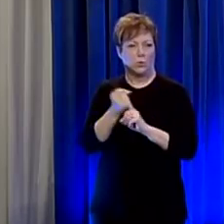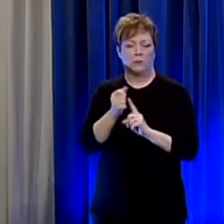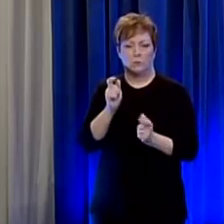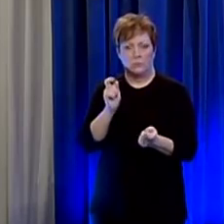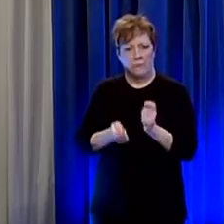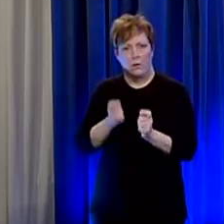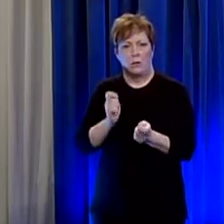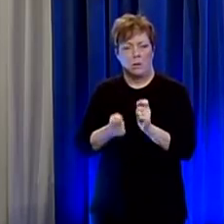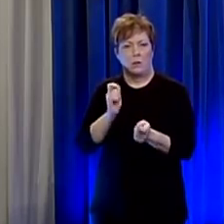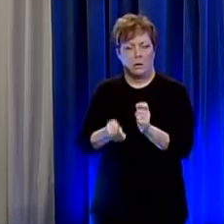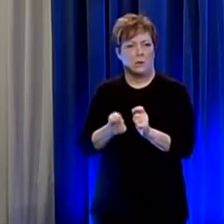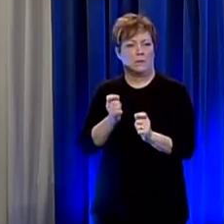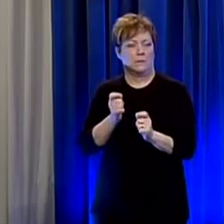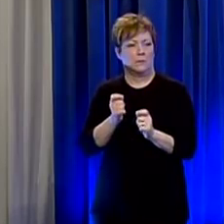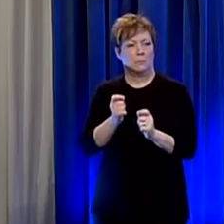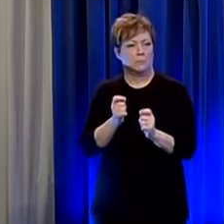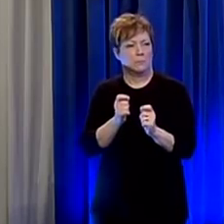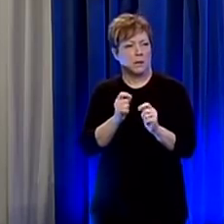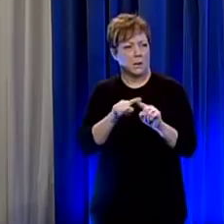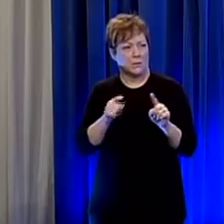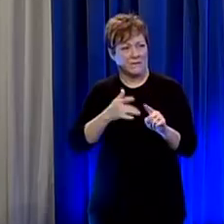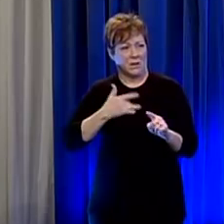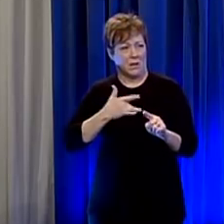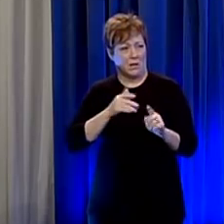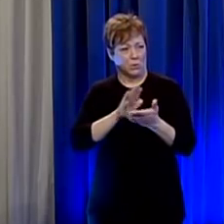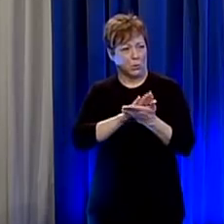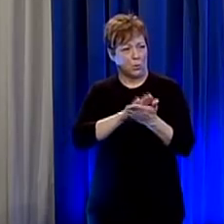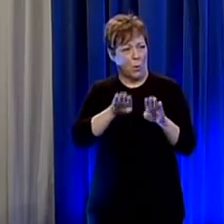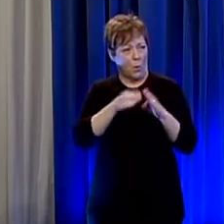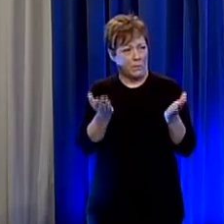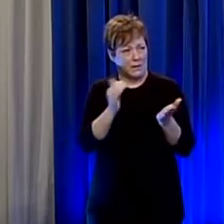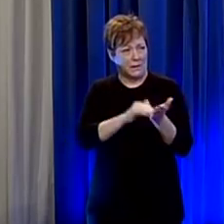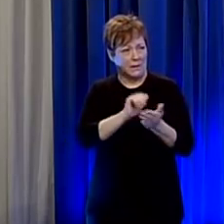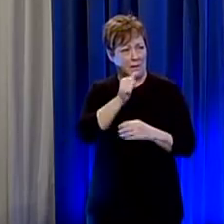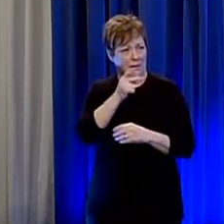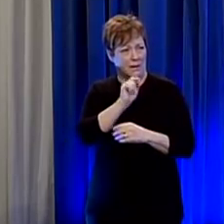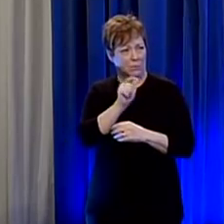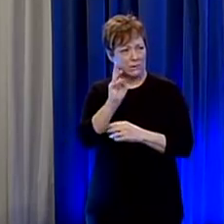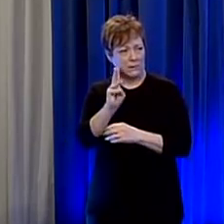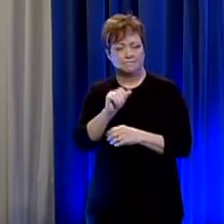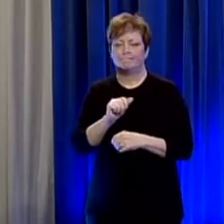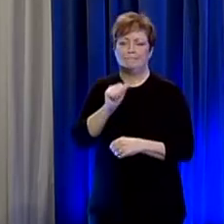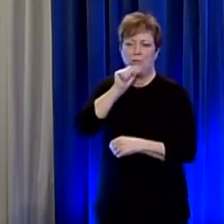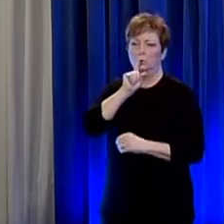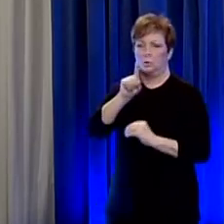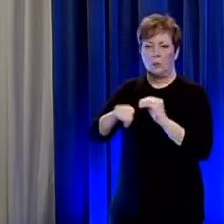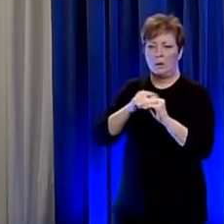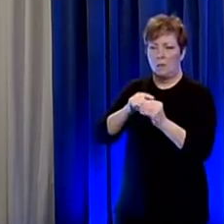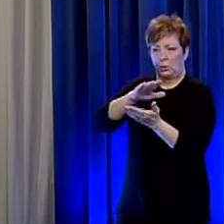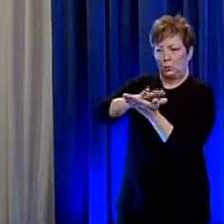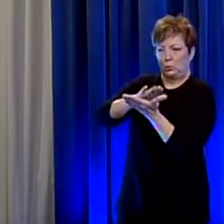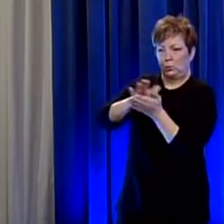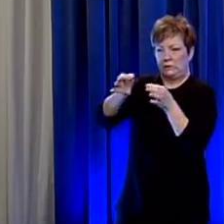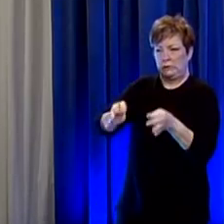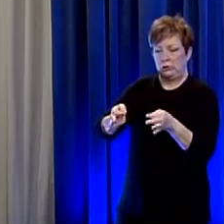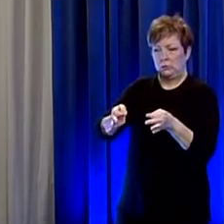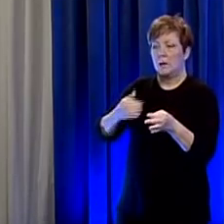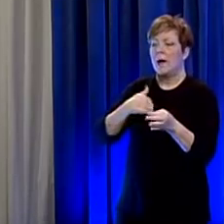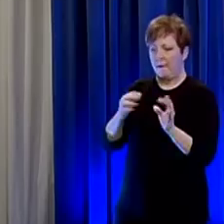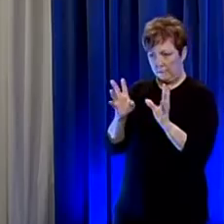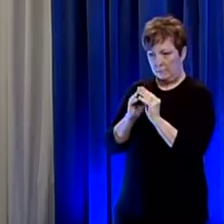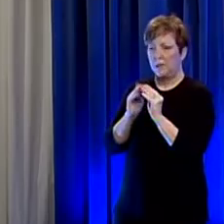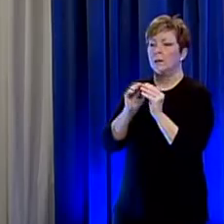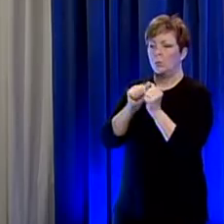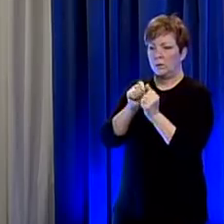open up again april 6th yeah um i'm not sure about the decision on schools i have a meeting actually with with dr